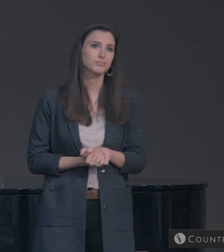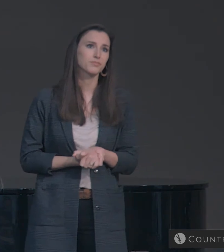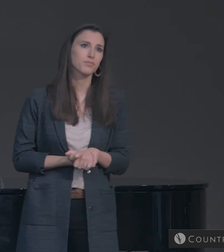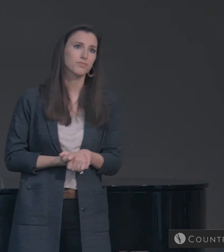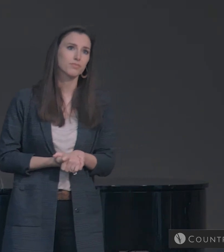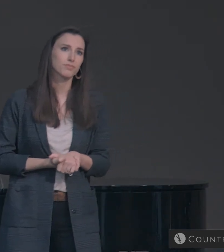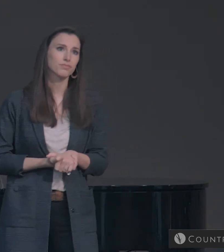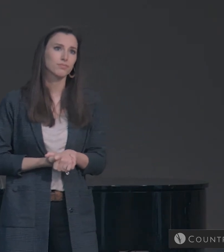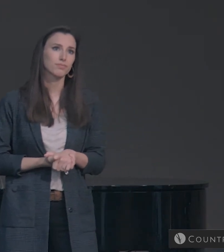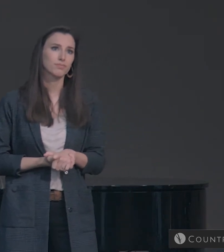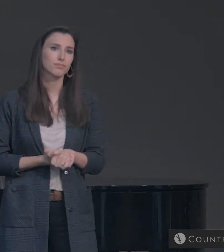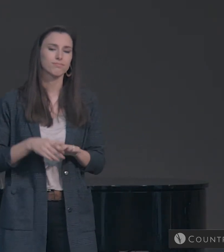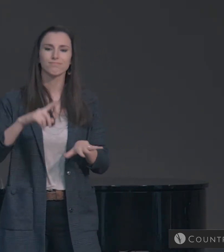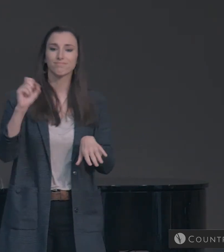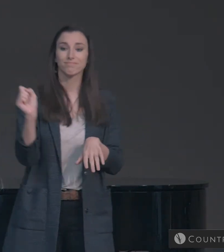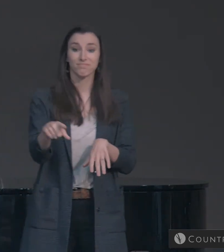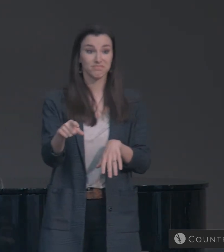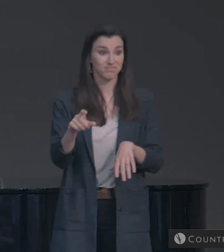Is that like your testimony?